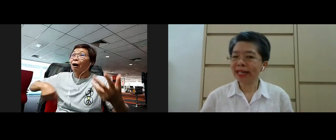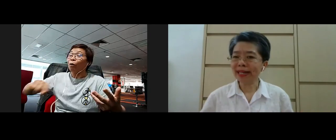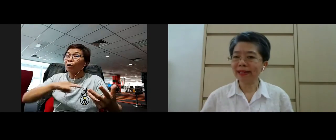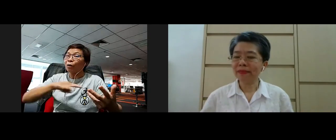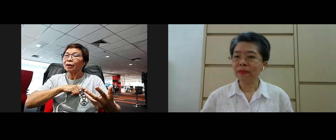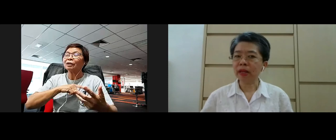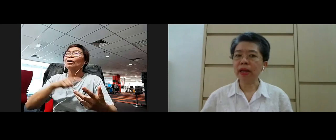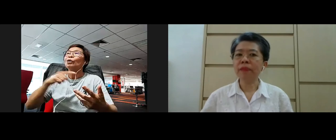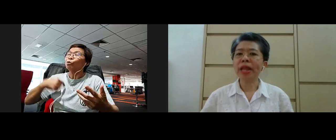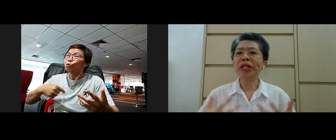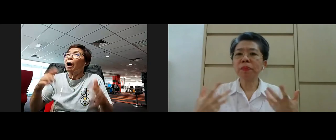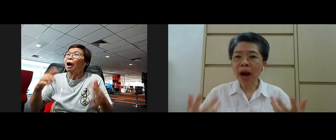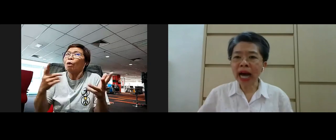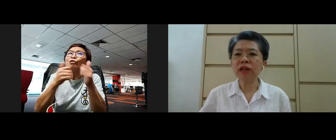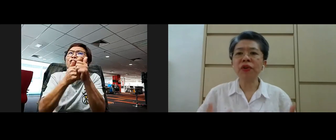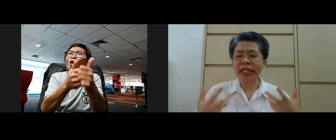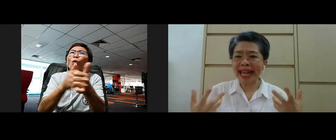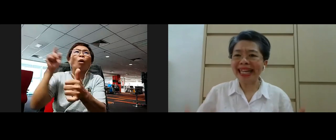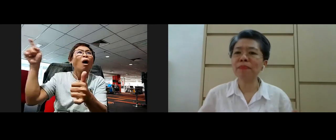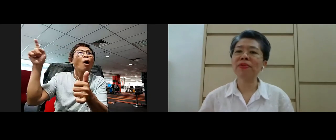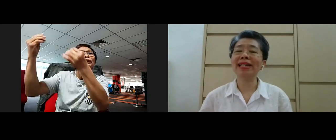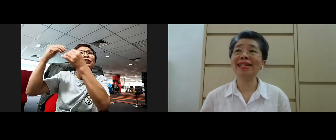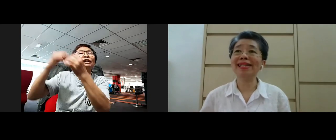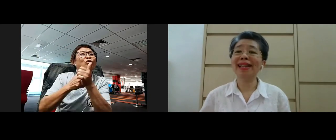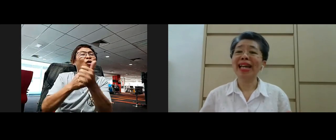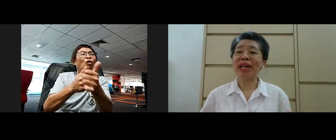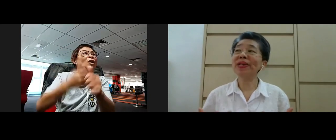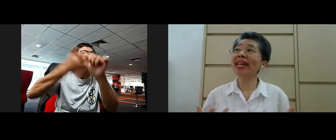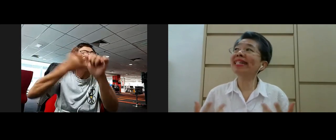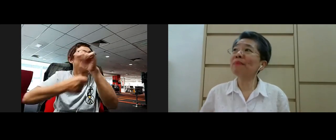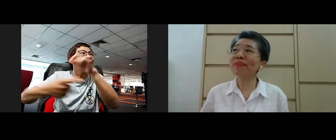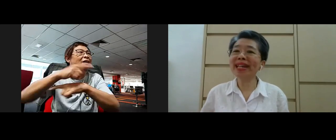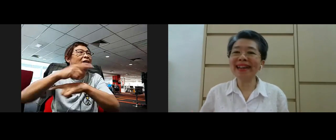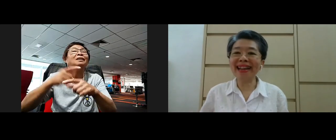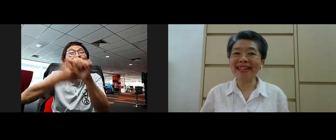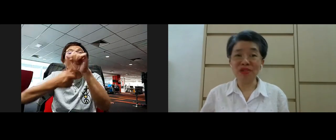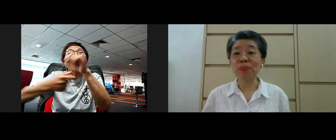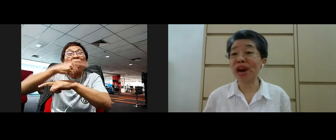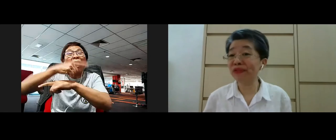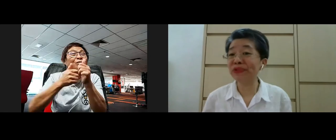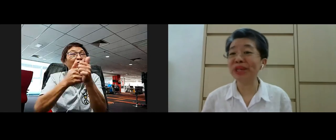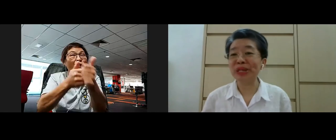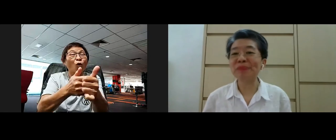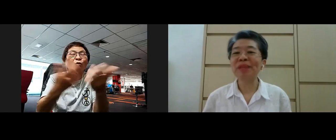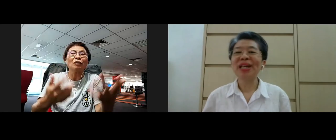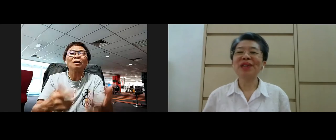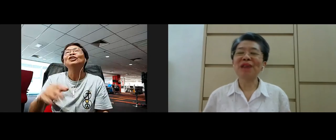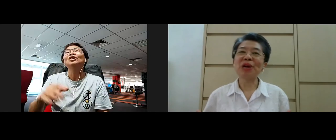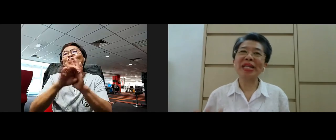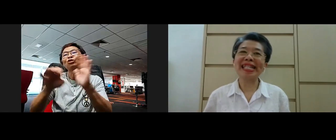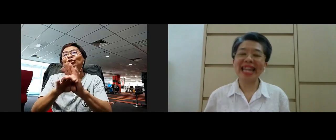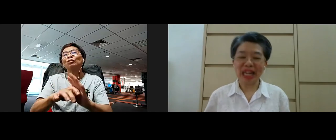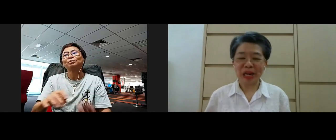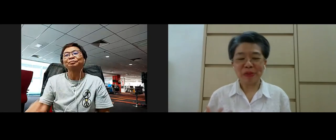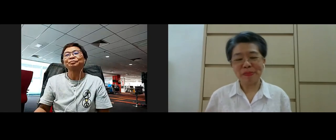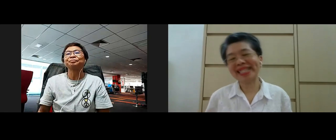into practice yeah as part of your daily practice you know it is something like your breath too you know so I